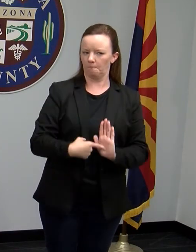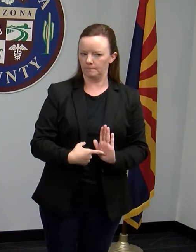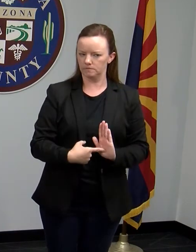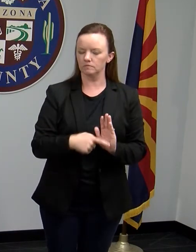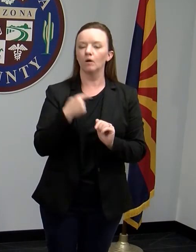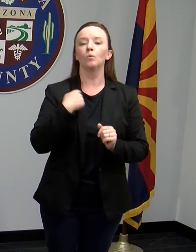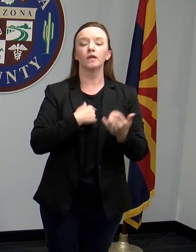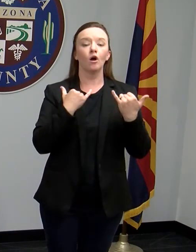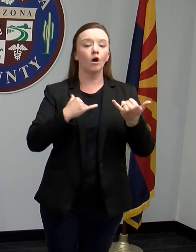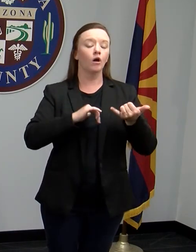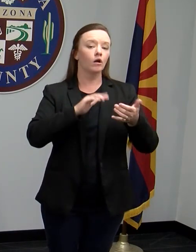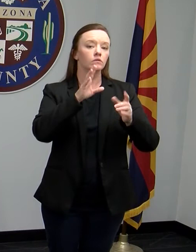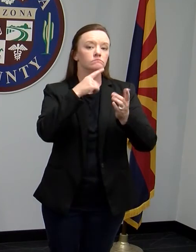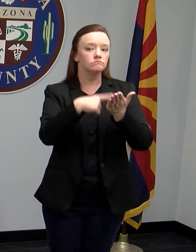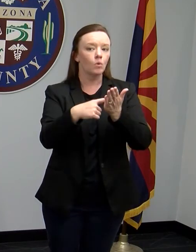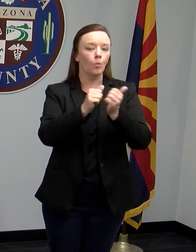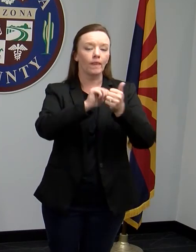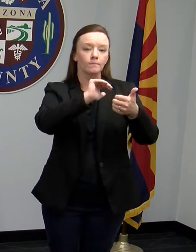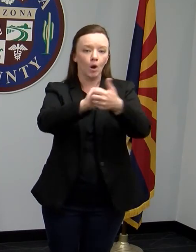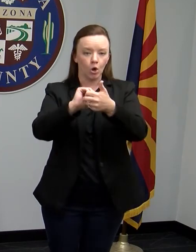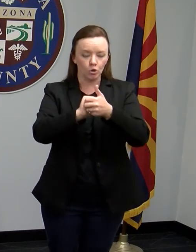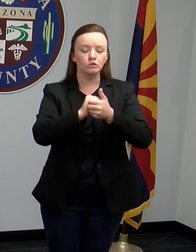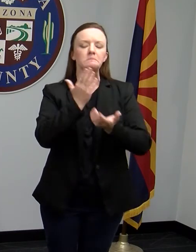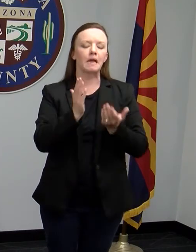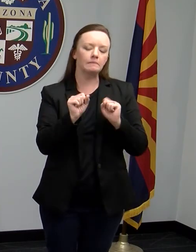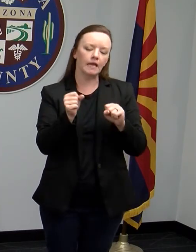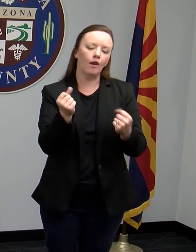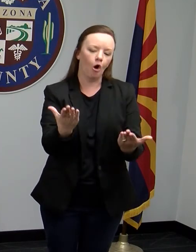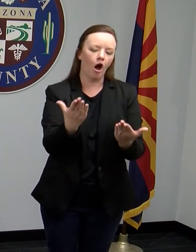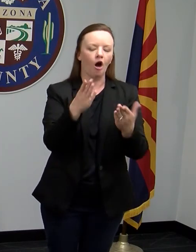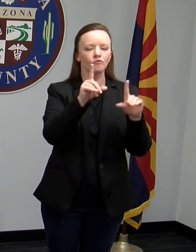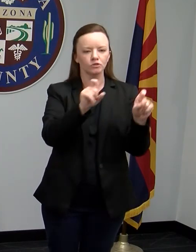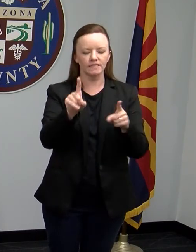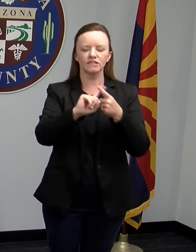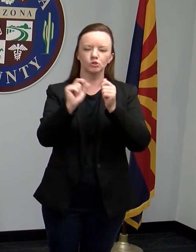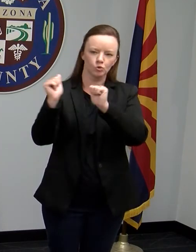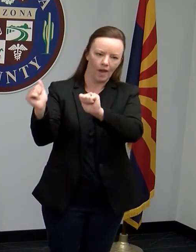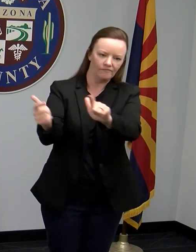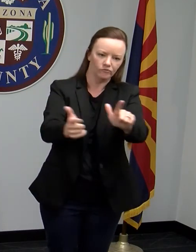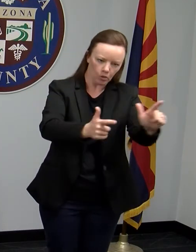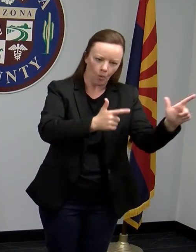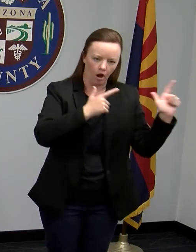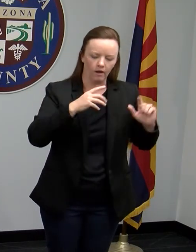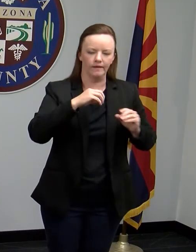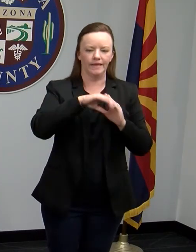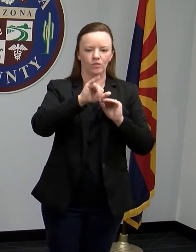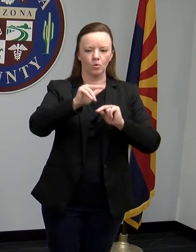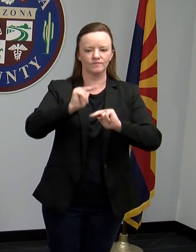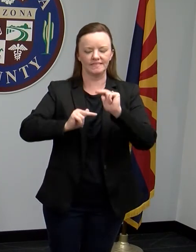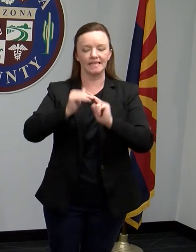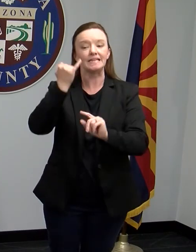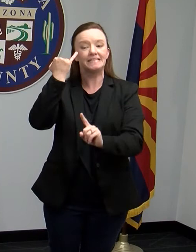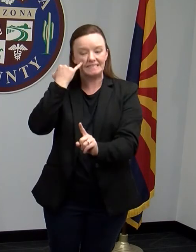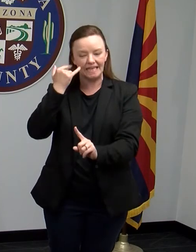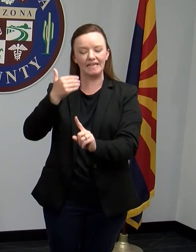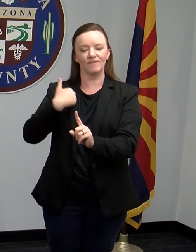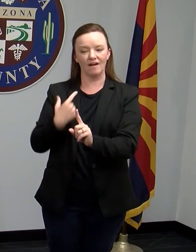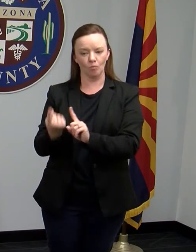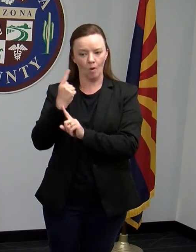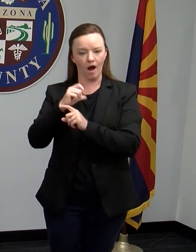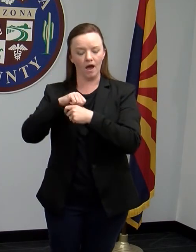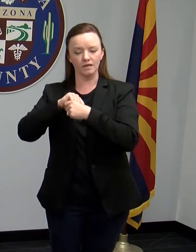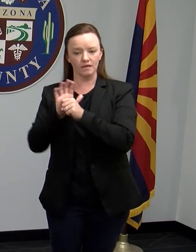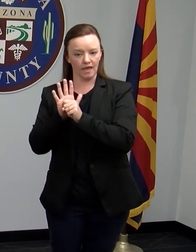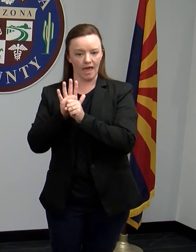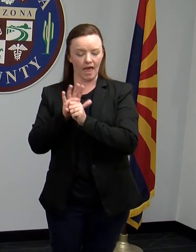partners who might be able to offer testing to everyone in facilities that are either affected with the case or